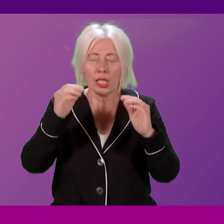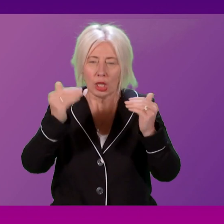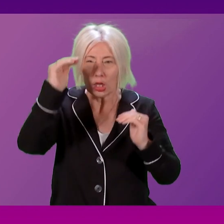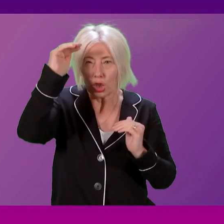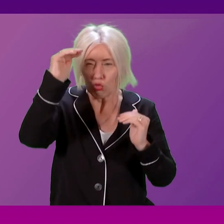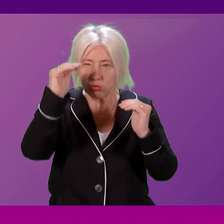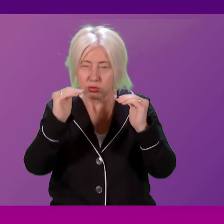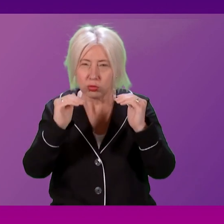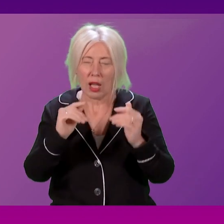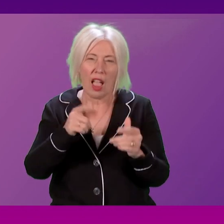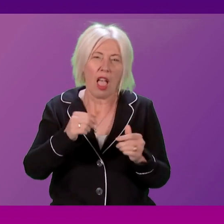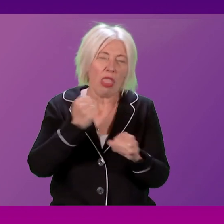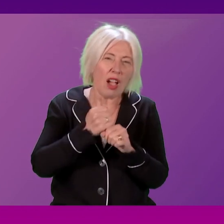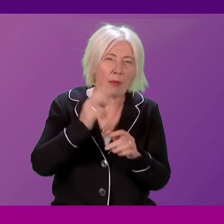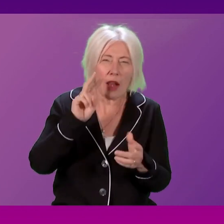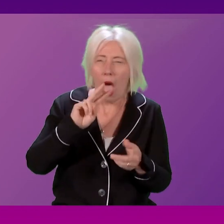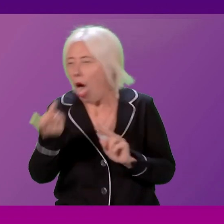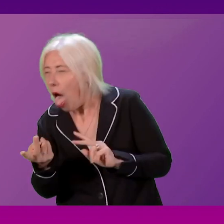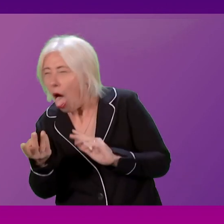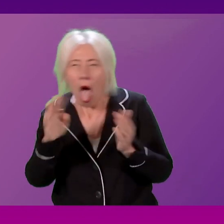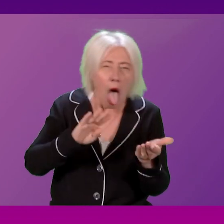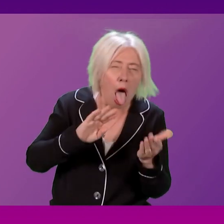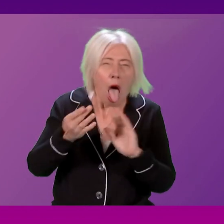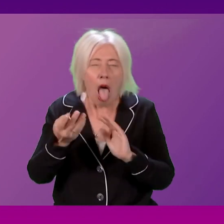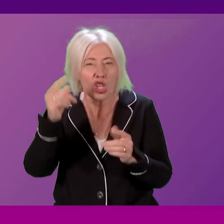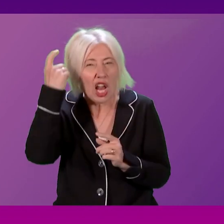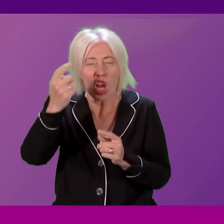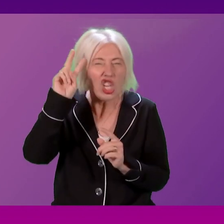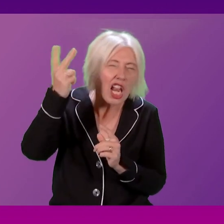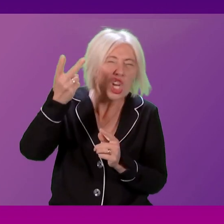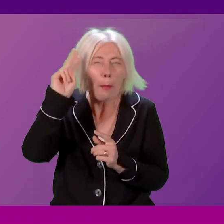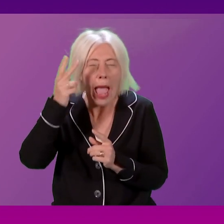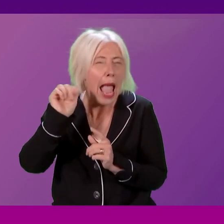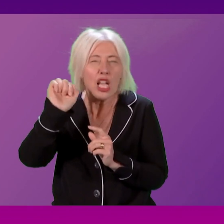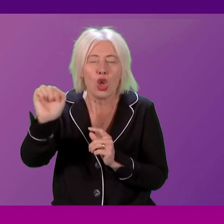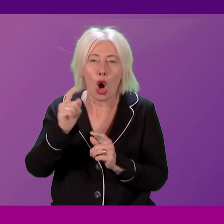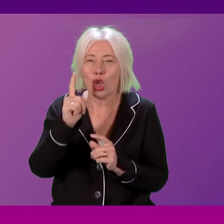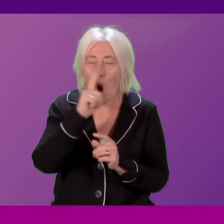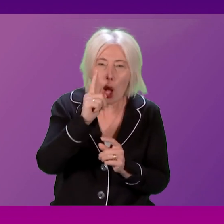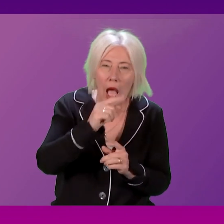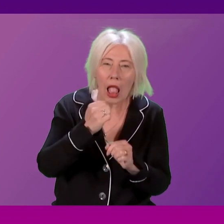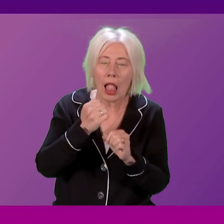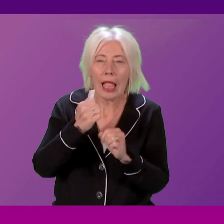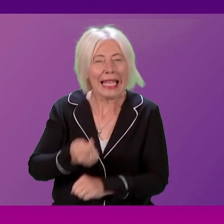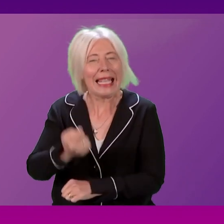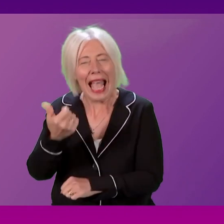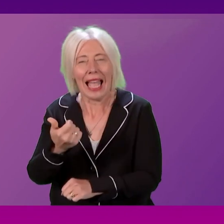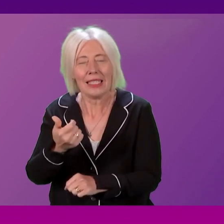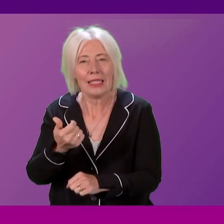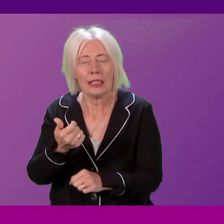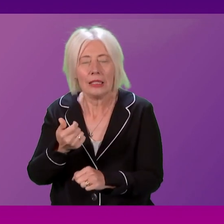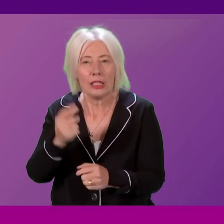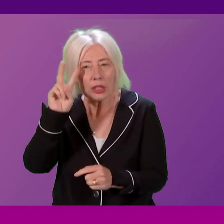-flopped on oil and gas, and failed to deliver... Let's hear the Member. I think a degree...